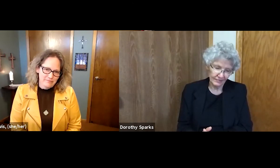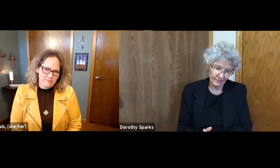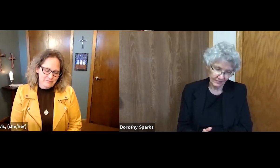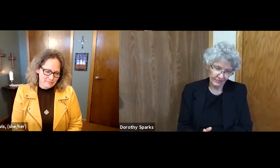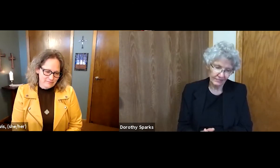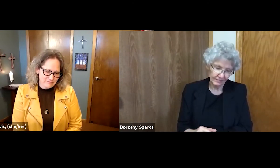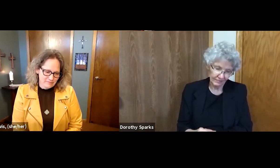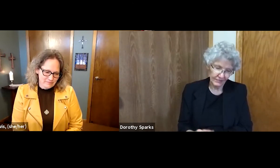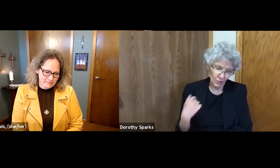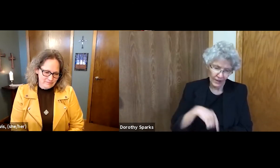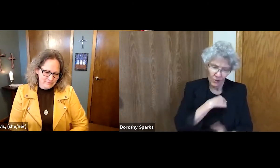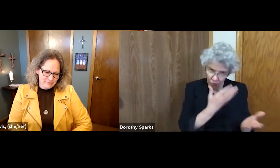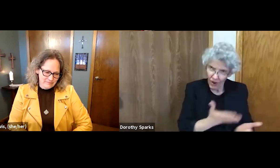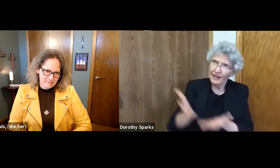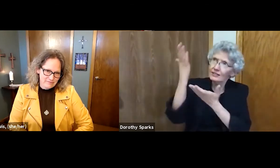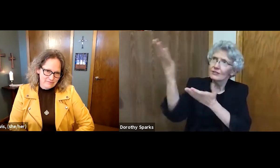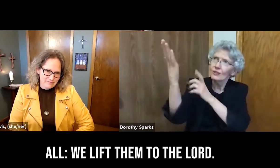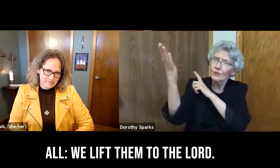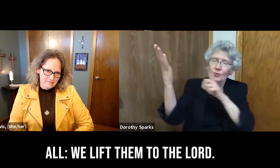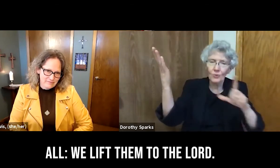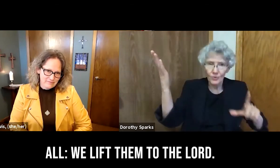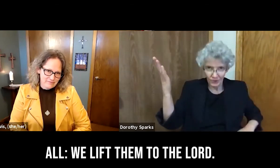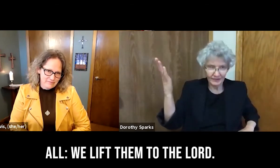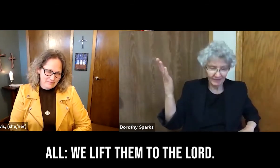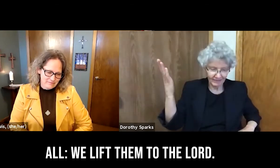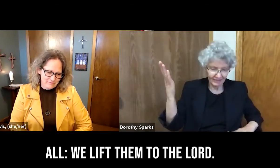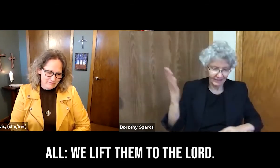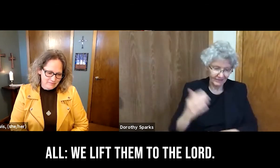Lift up your hearts. We lift them up to the Lord.